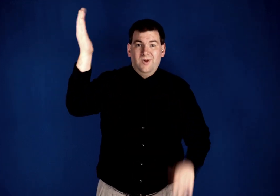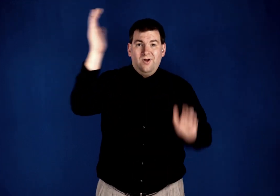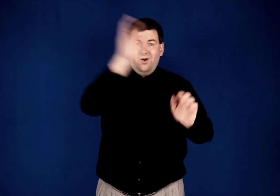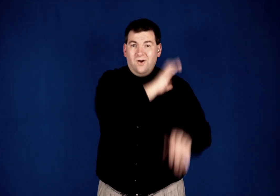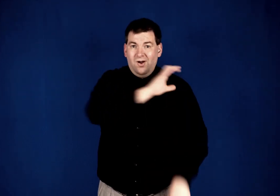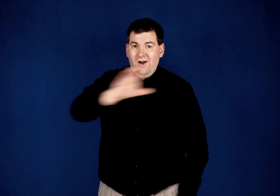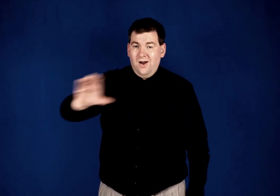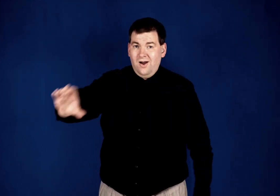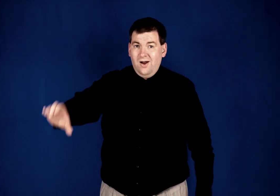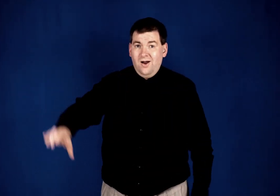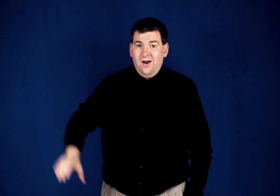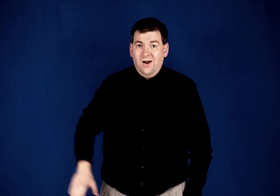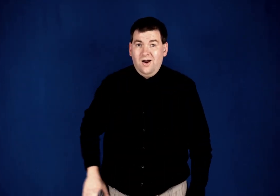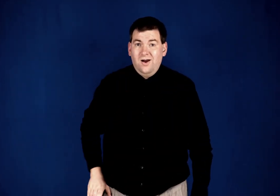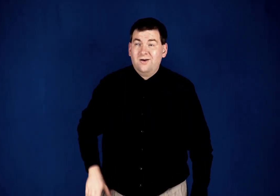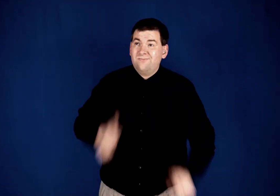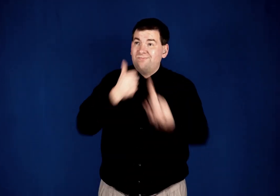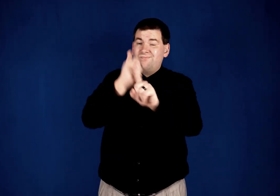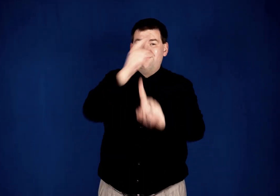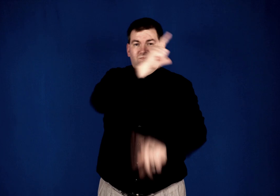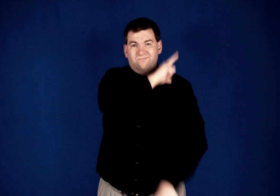Christ the Lord